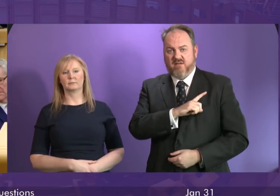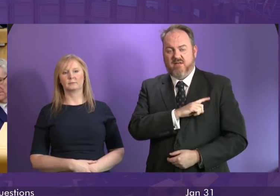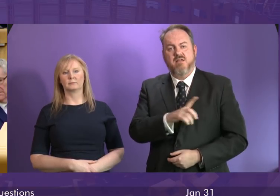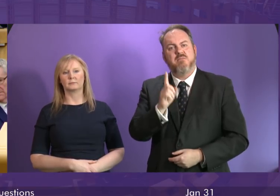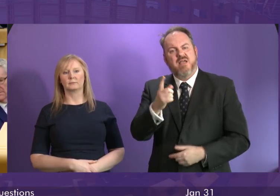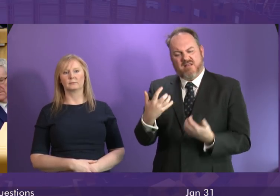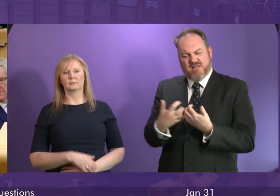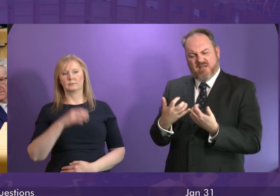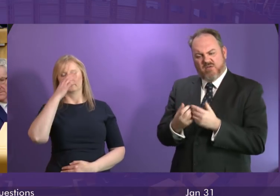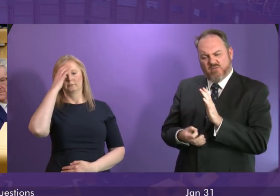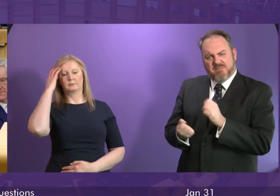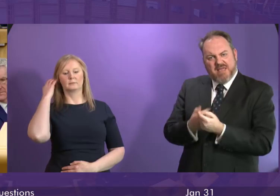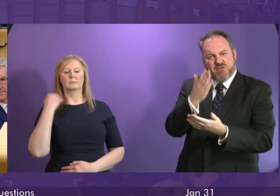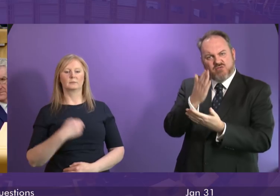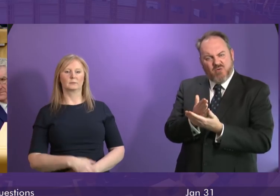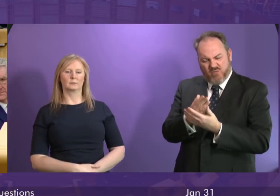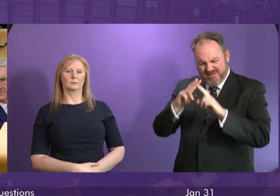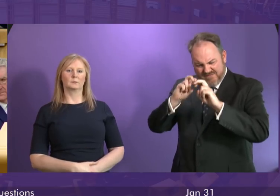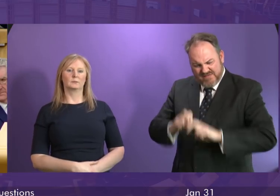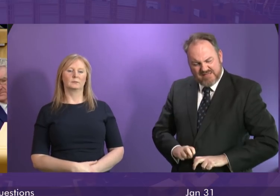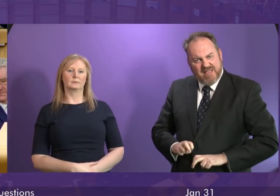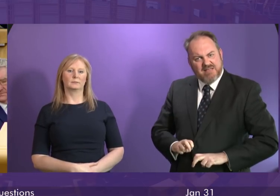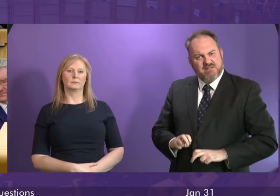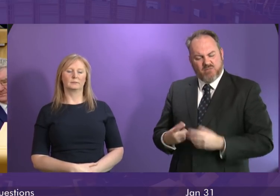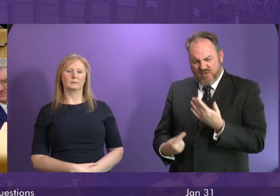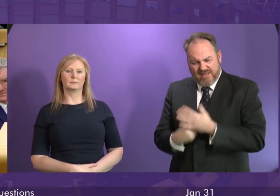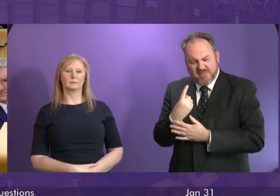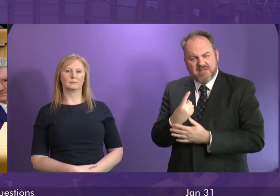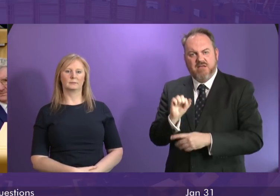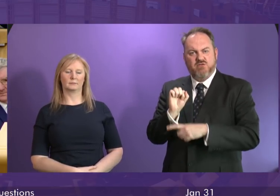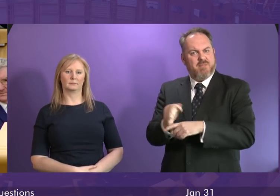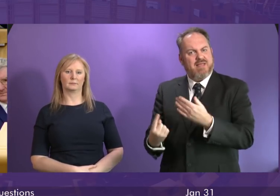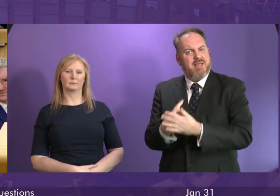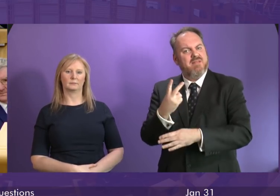that measures will be taken to fully investigate this and prevent it from happening again